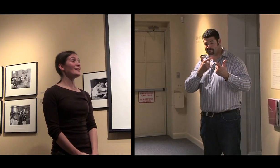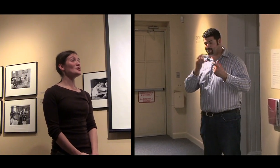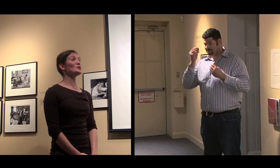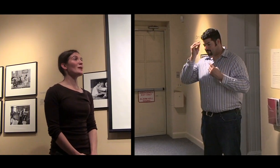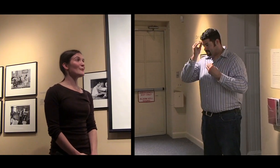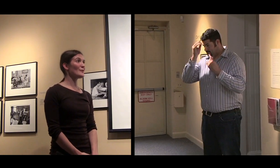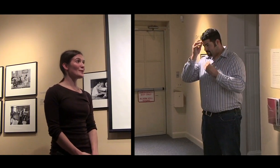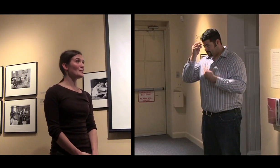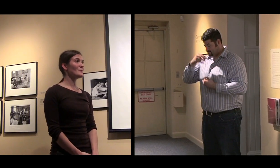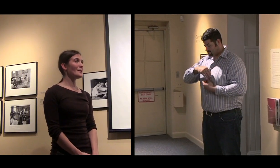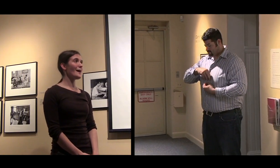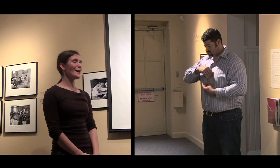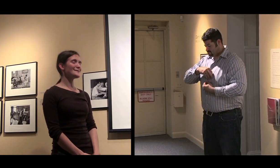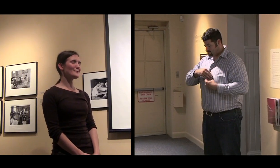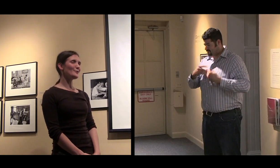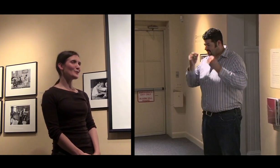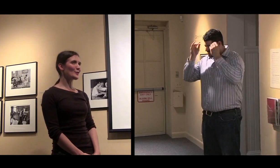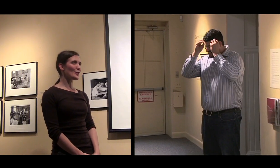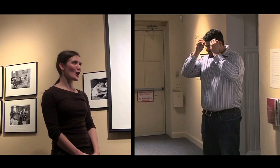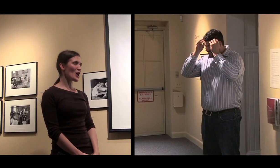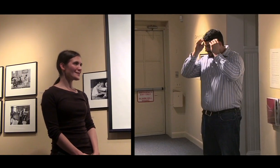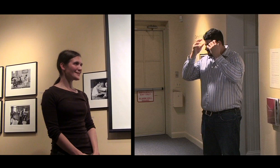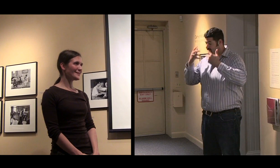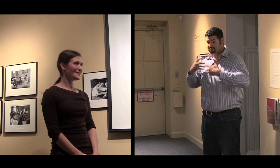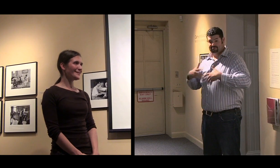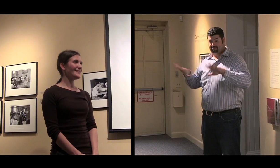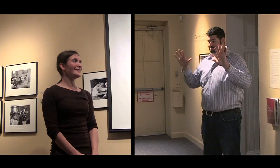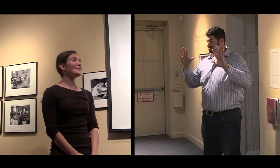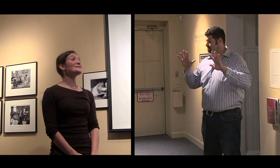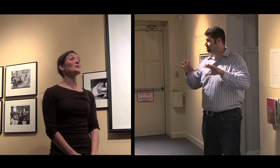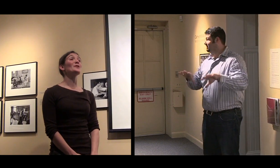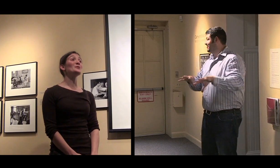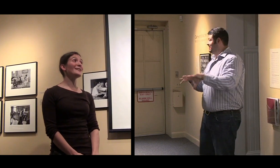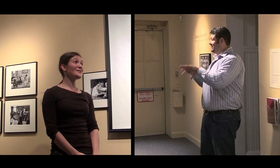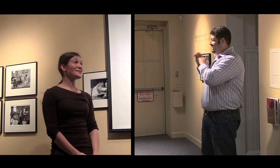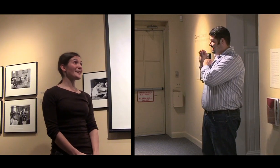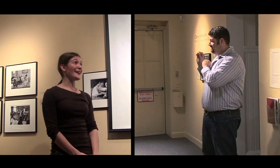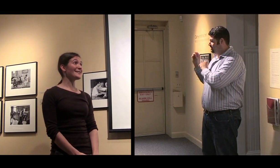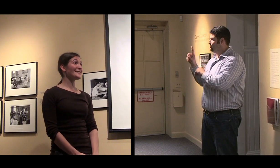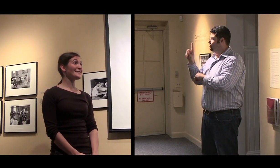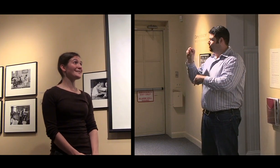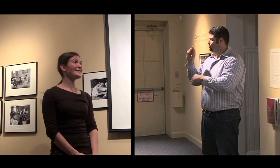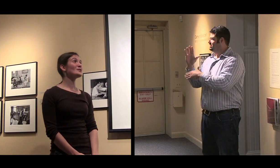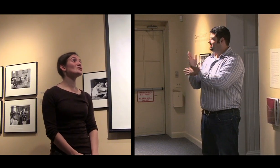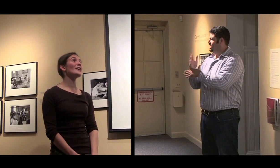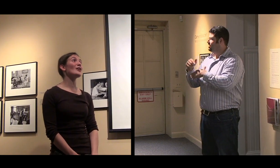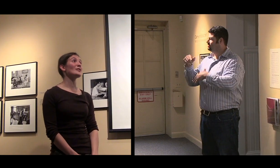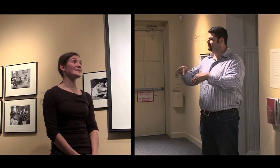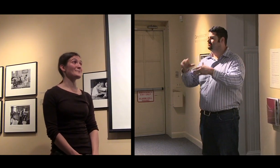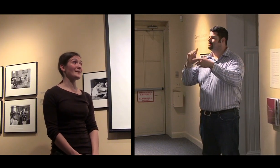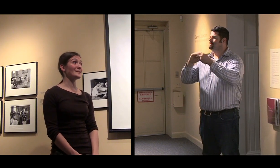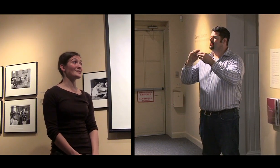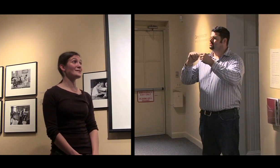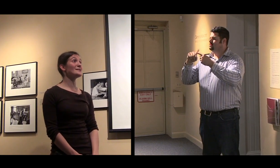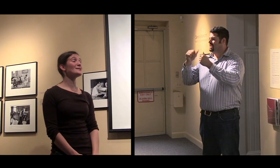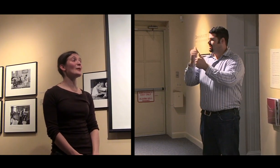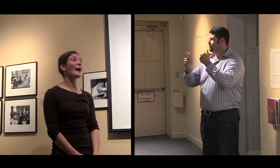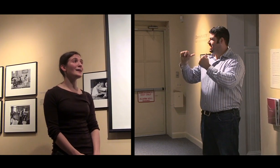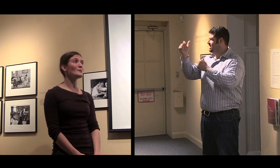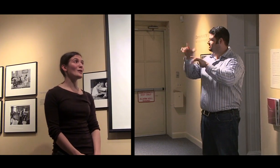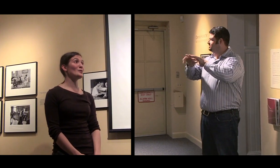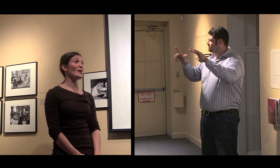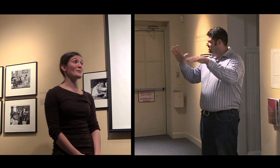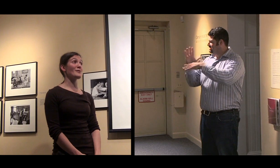enjoyed the film, has some food for thought. So when you leave tonight, share this message